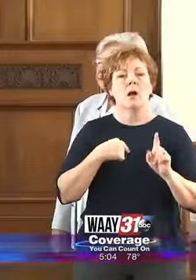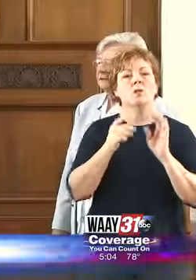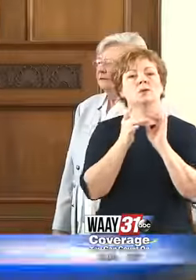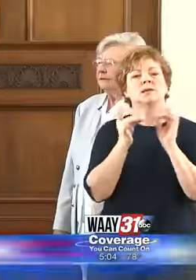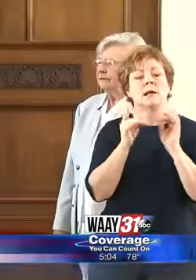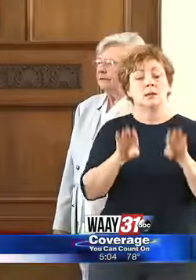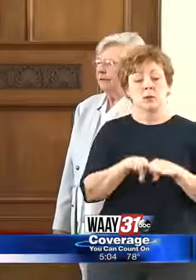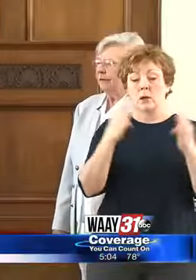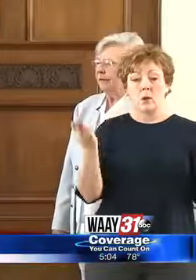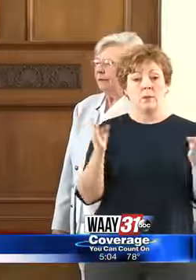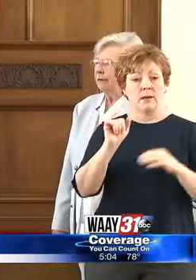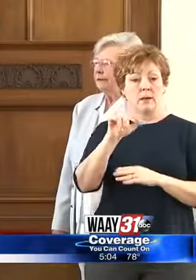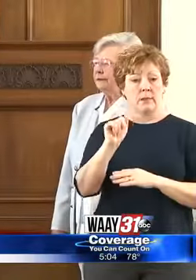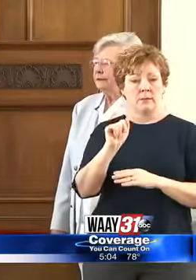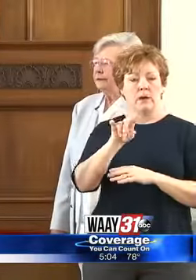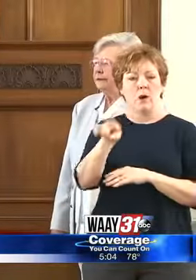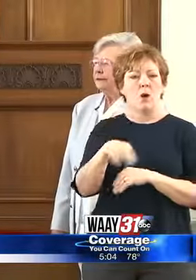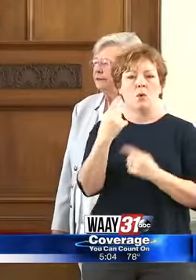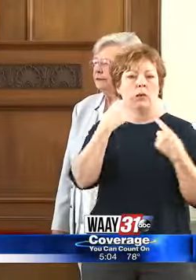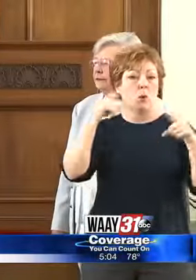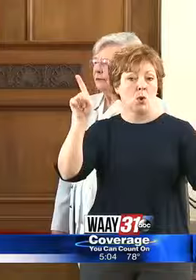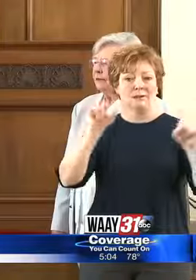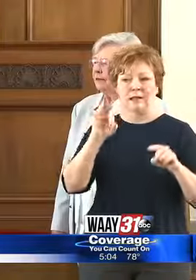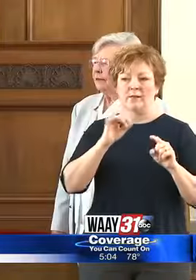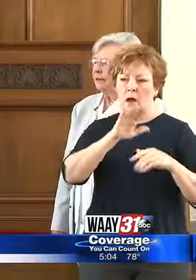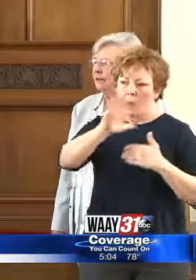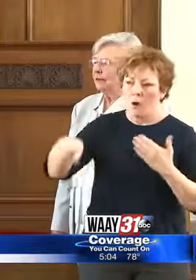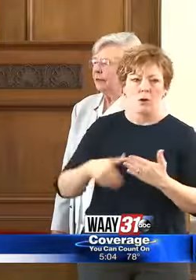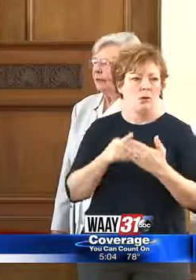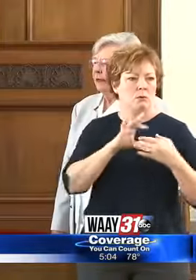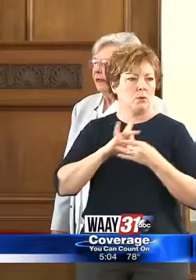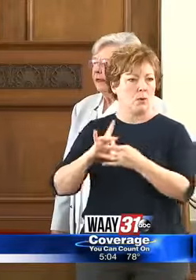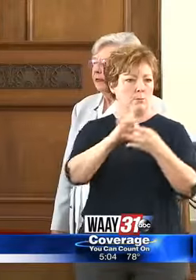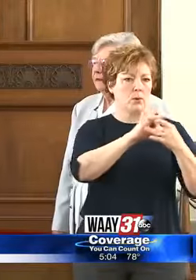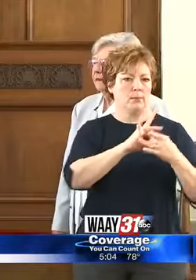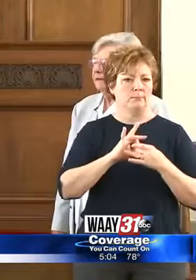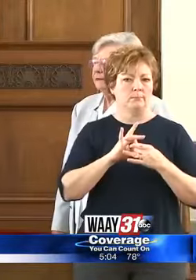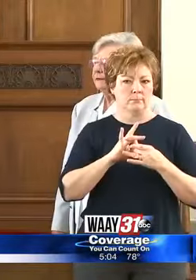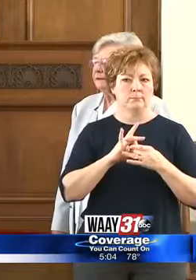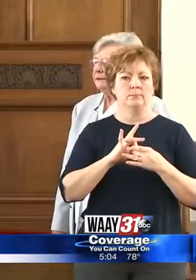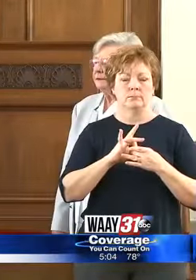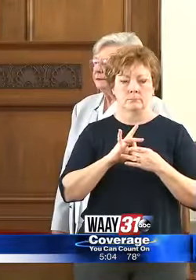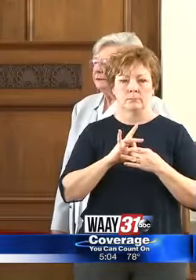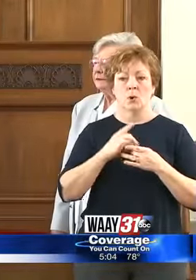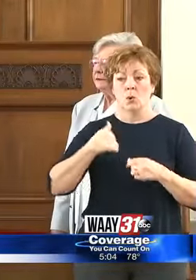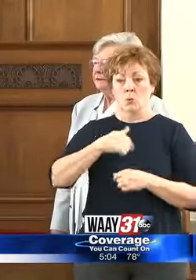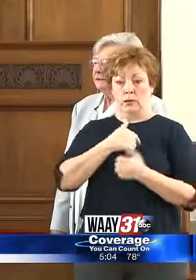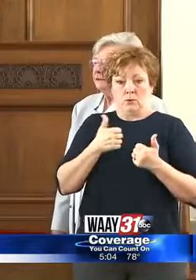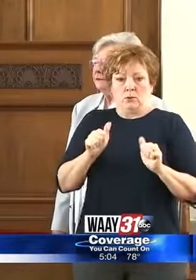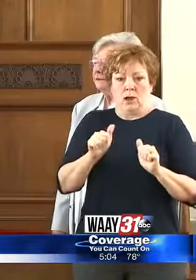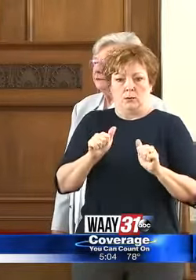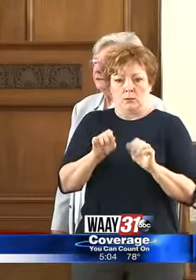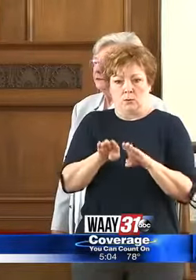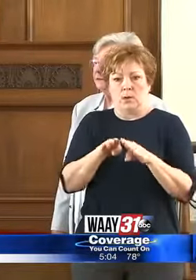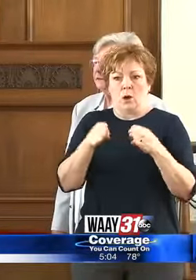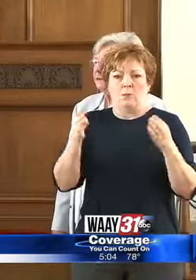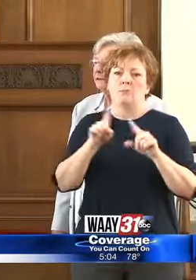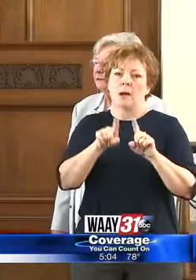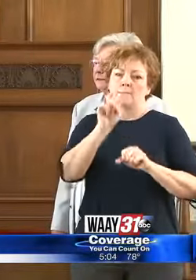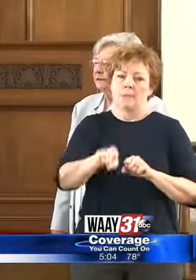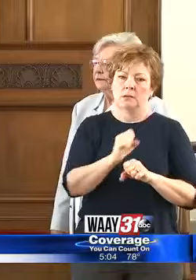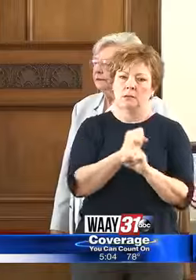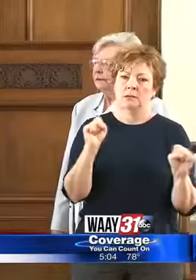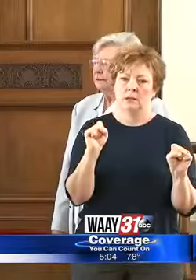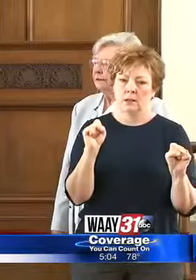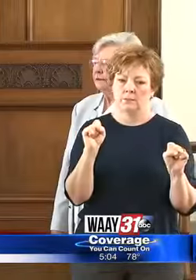Reopening Alabama really only works if we all cooperate. We are moving to reopen these things, but it has to be done safely. This is